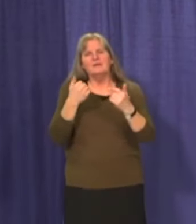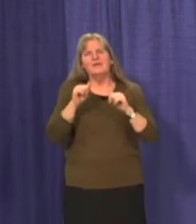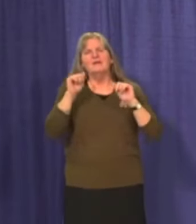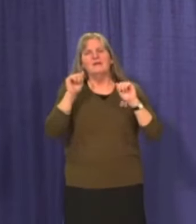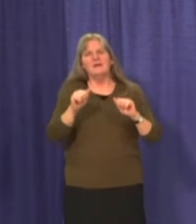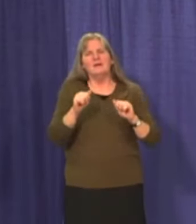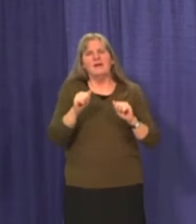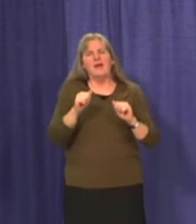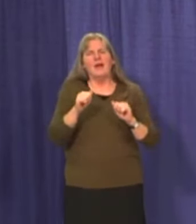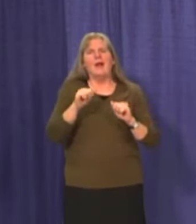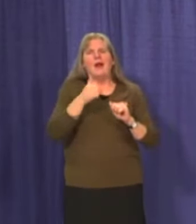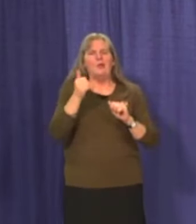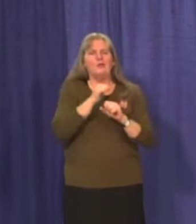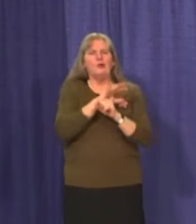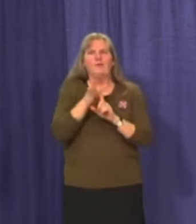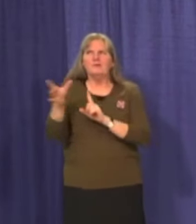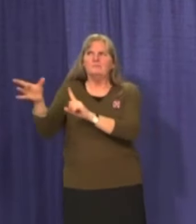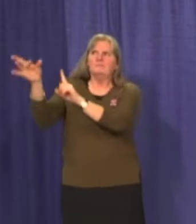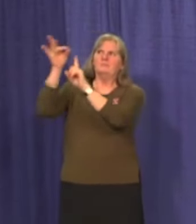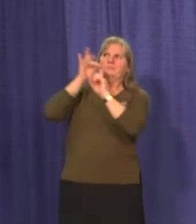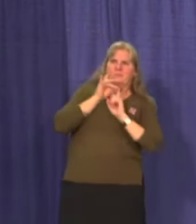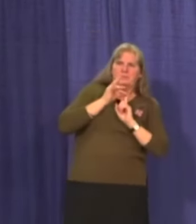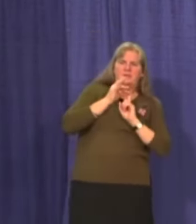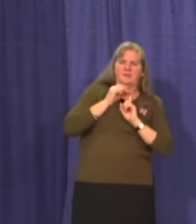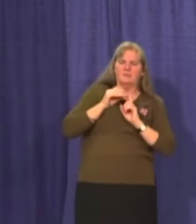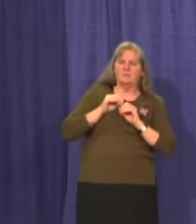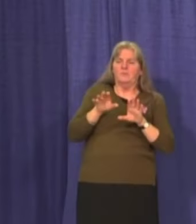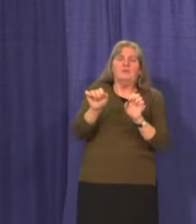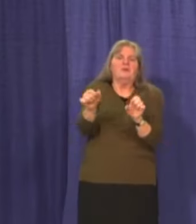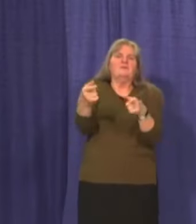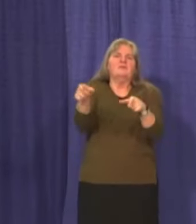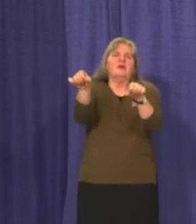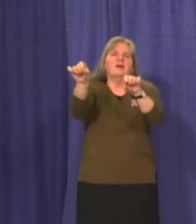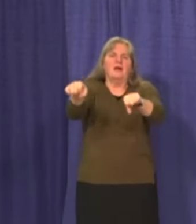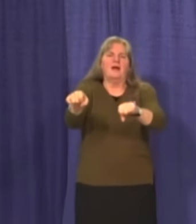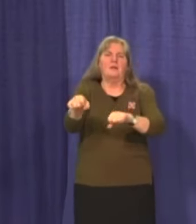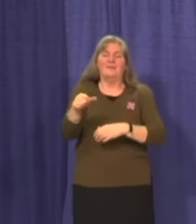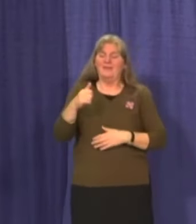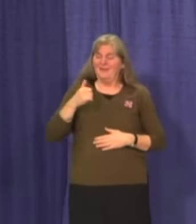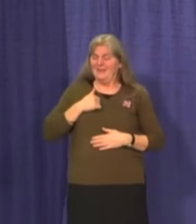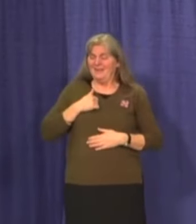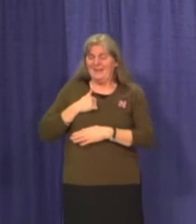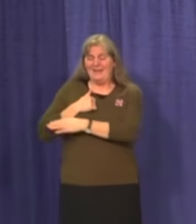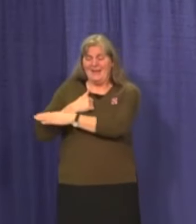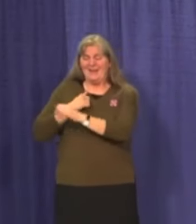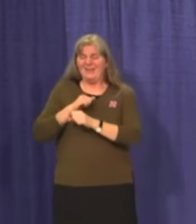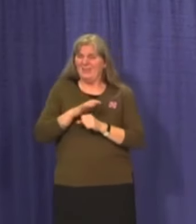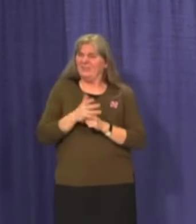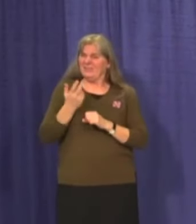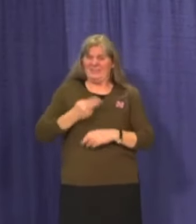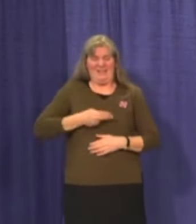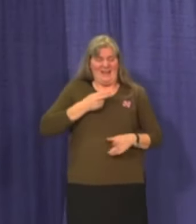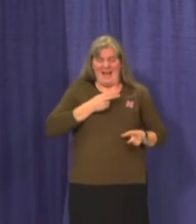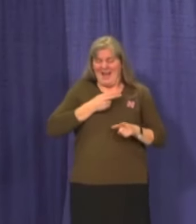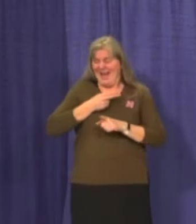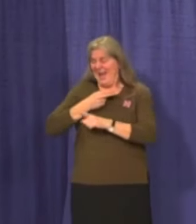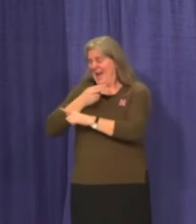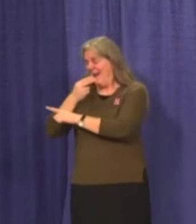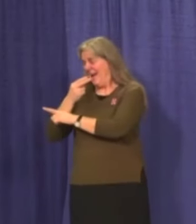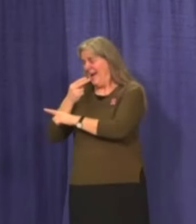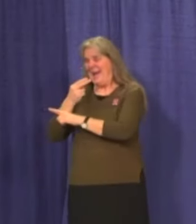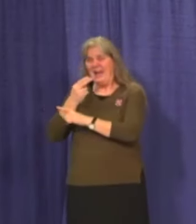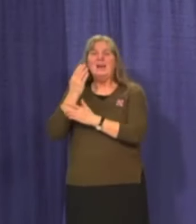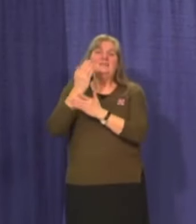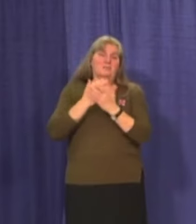case importations and even outbreaks. Canada's cases remain high, even if more stable, in